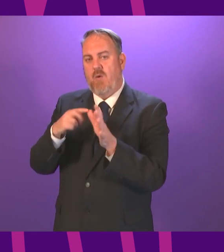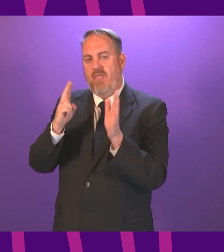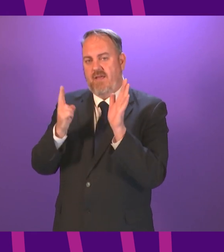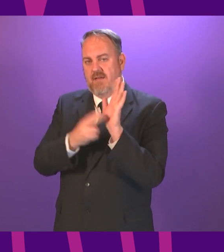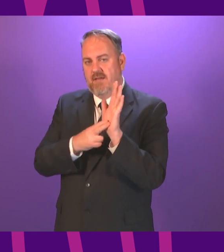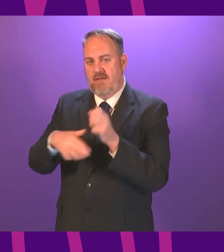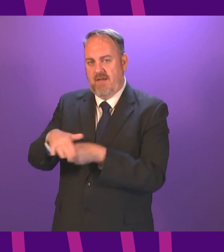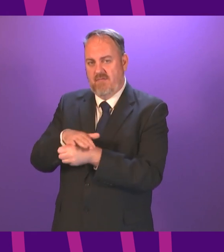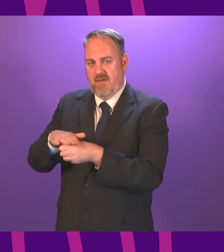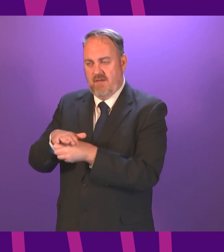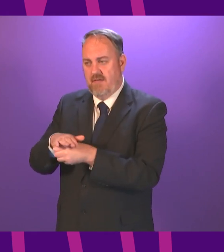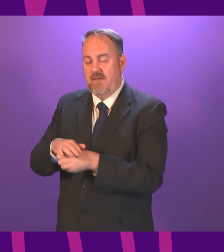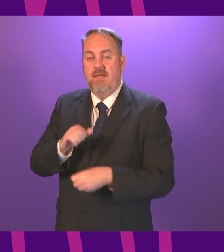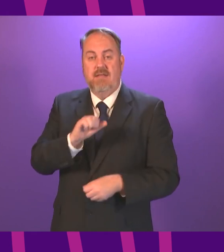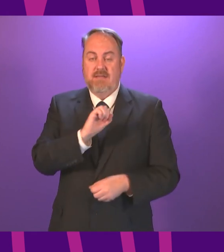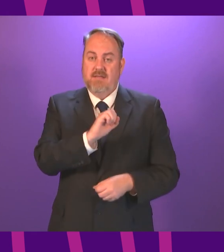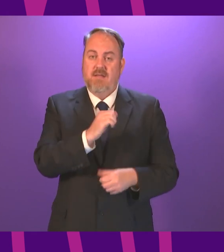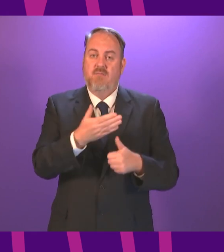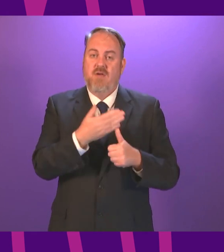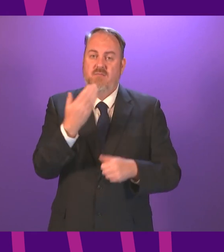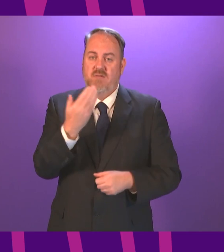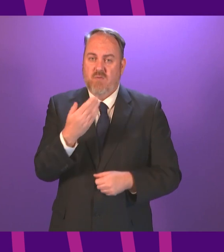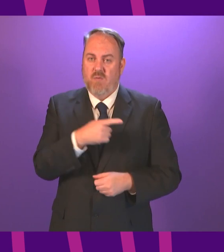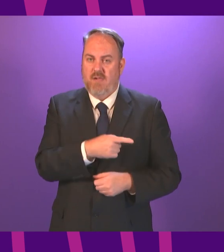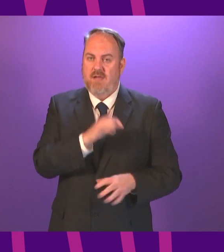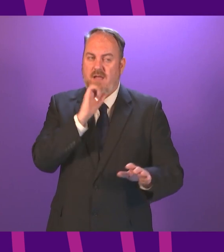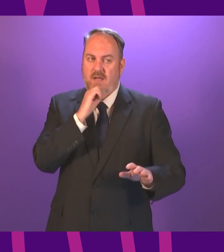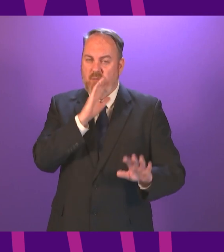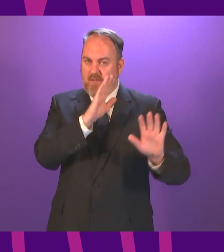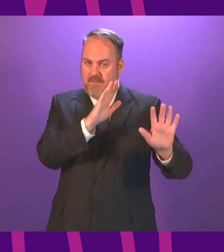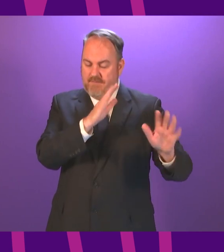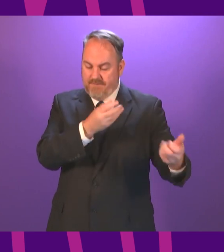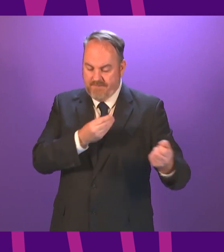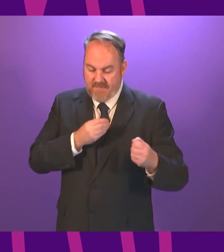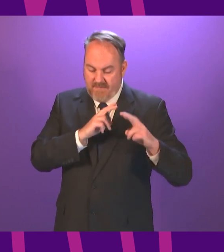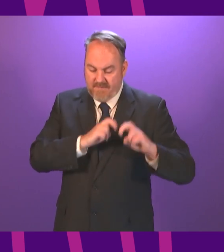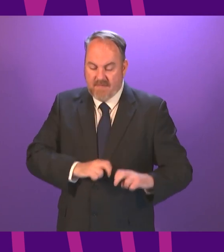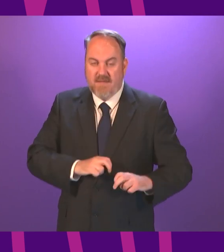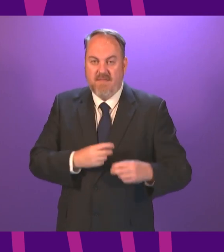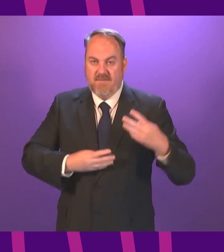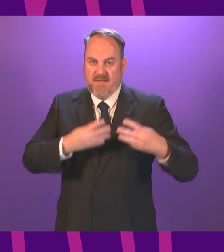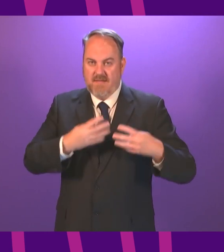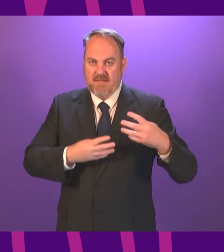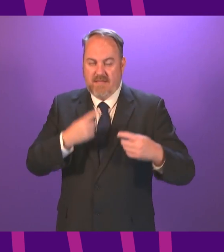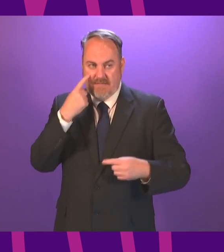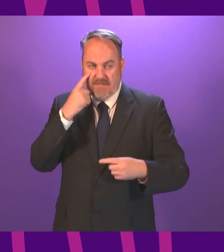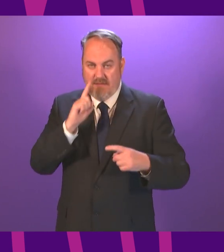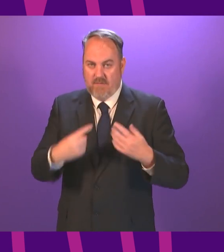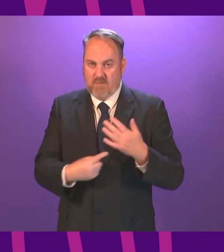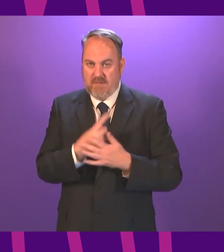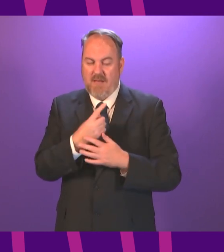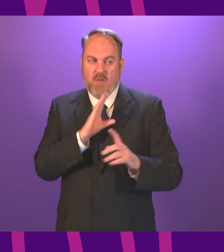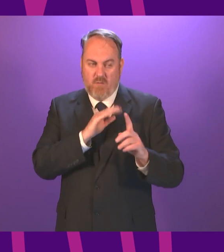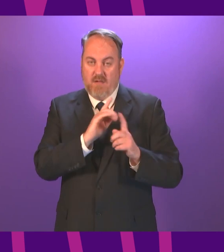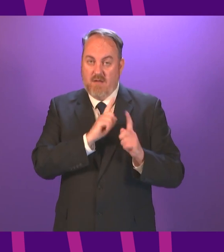of Davidson's Main's primary that he mentioned if you will forgive me I will go away and take a look to see whether or not there are the appropriate testing facilities there and I will come